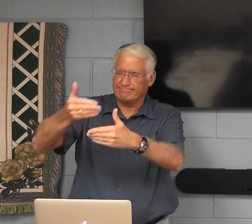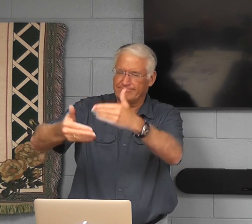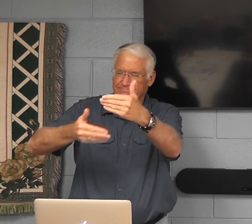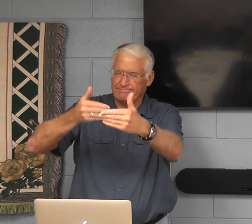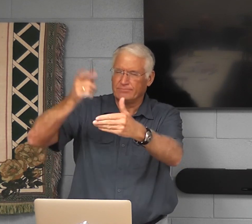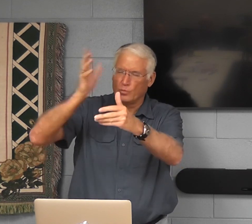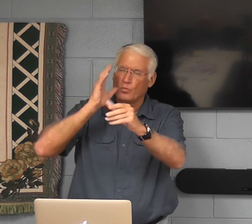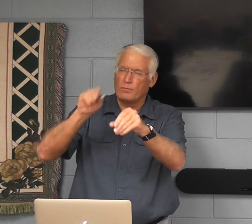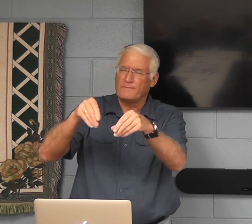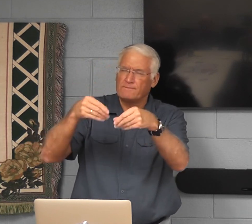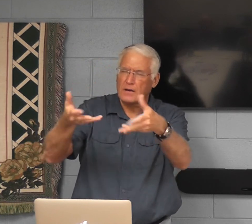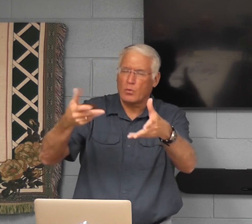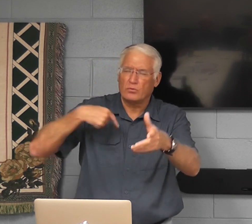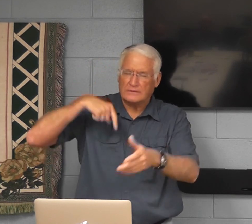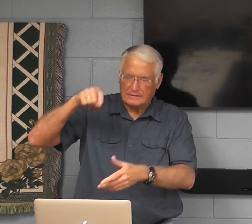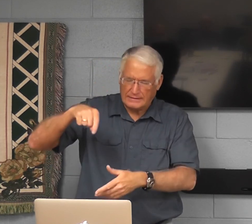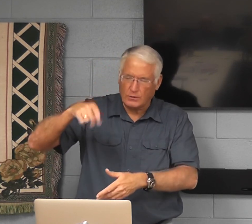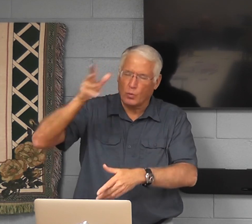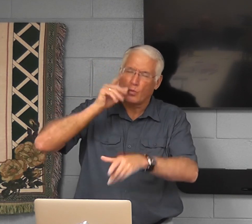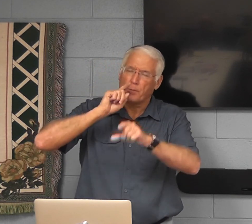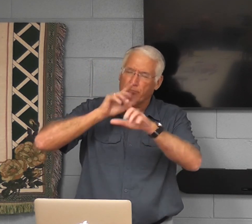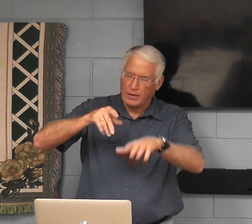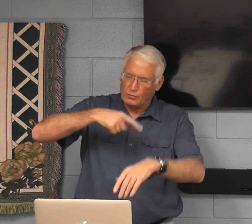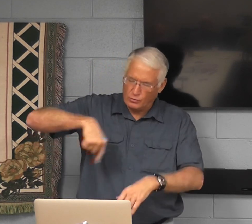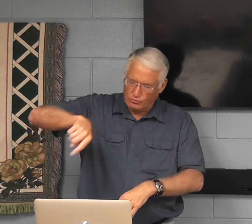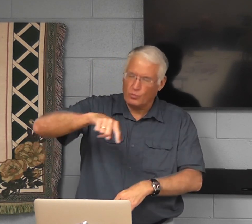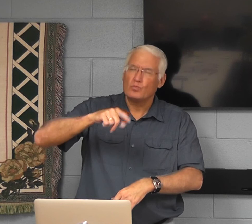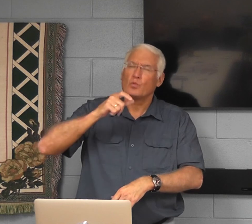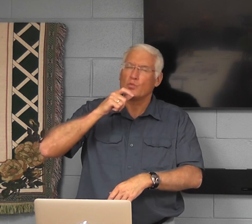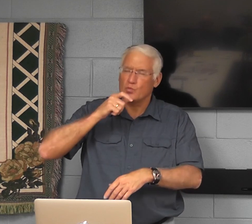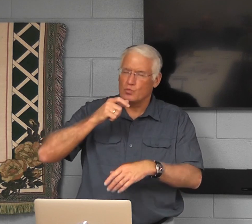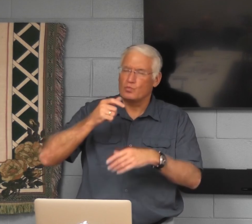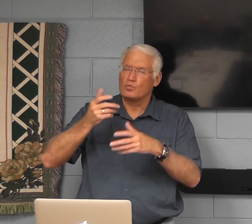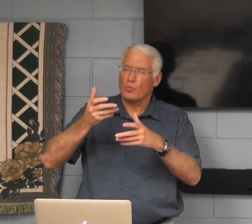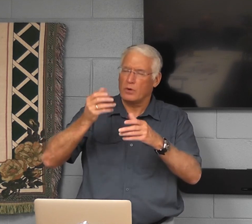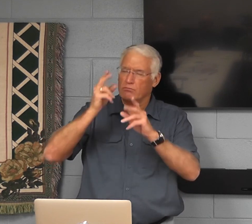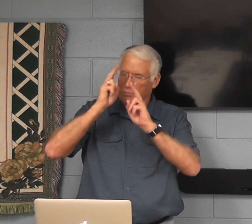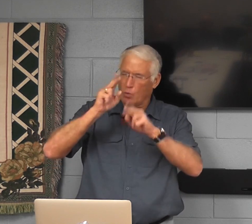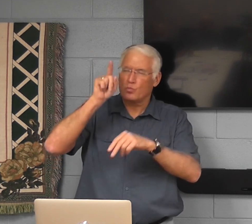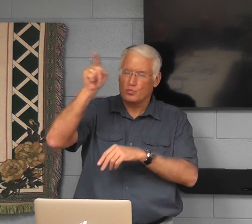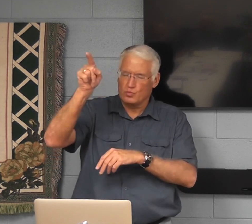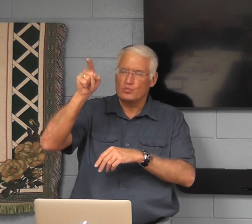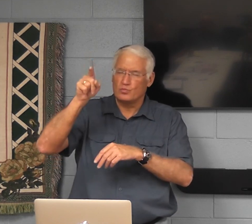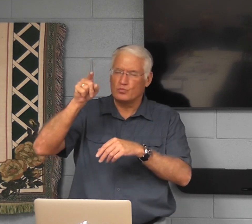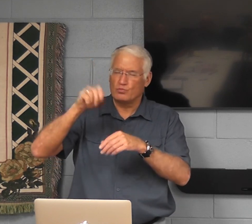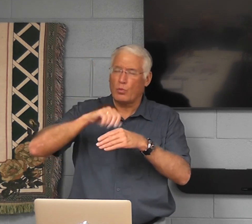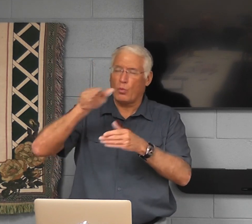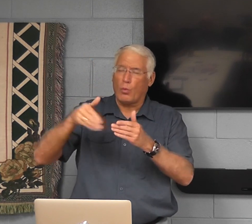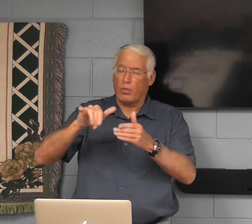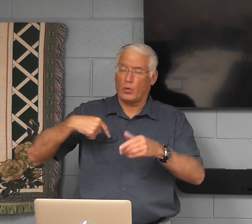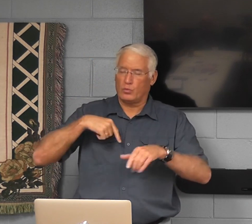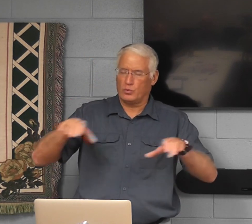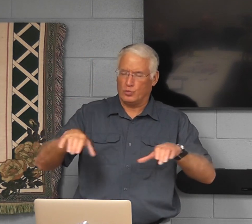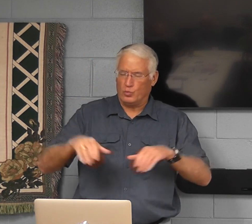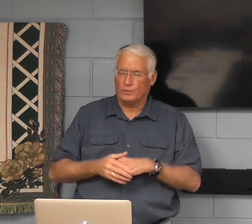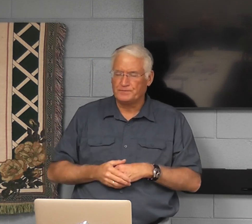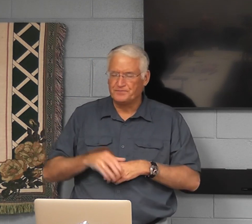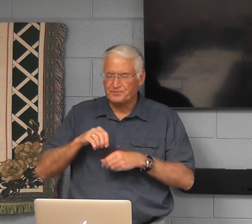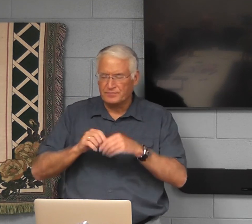back to that we will do.